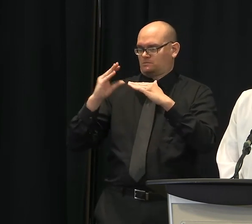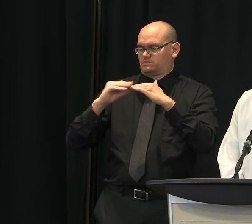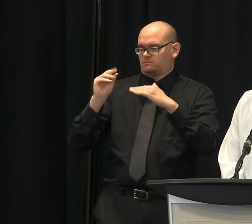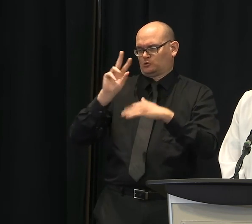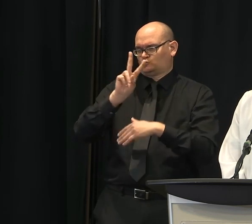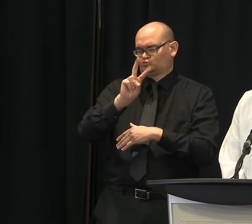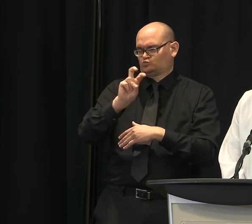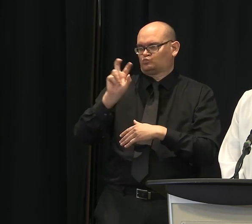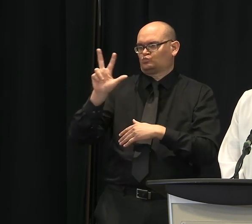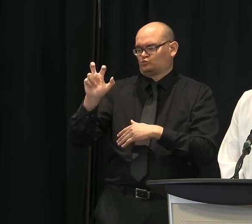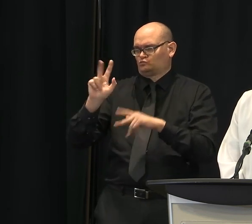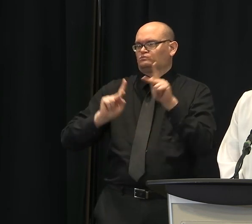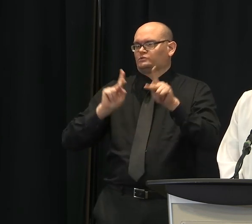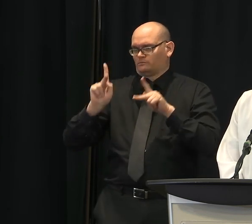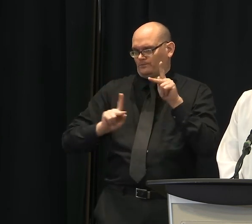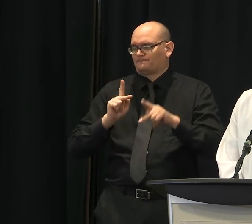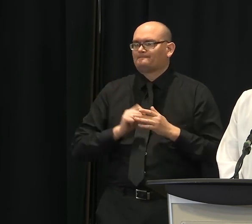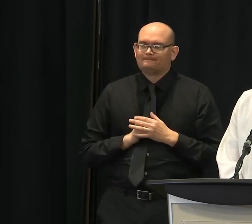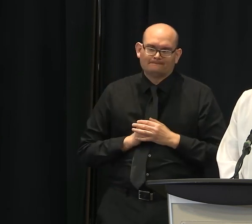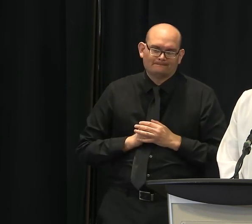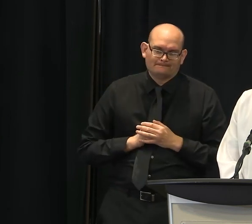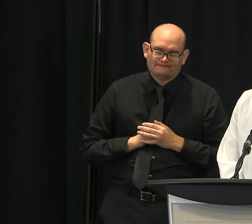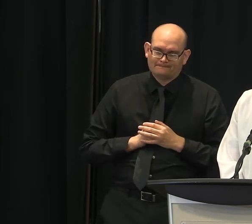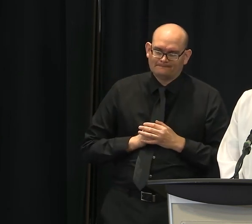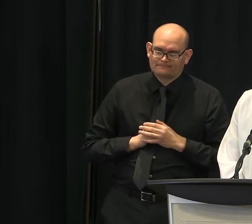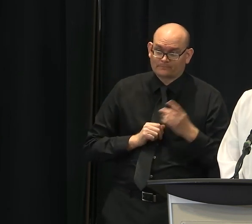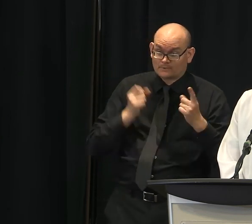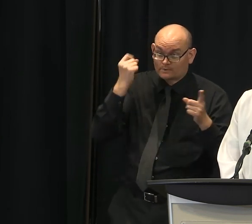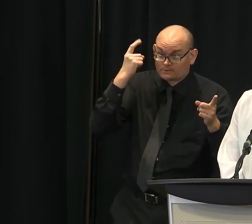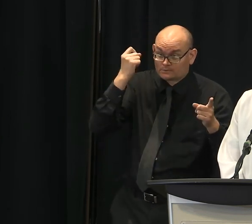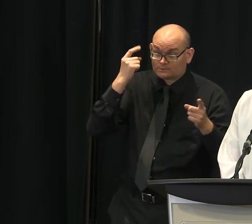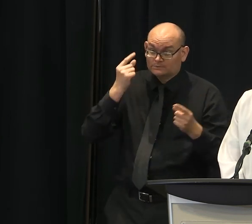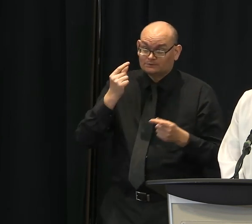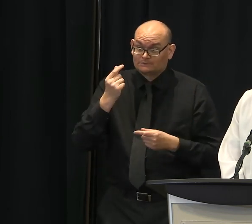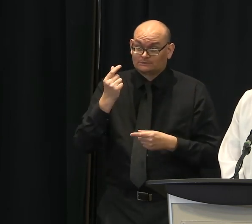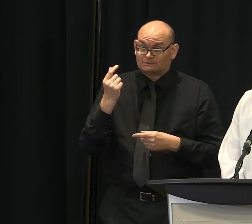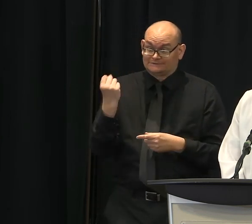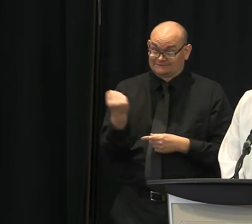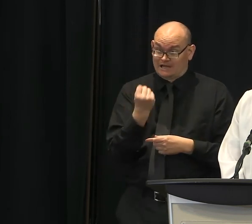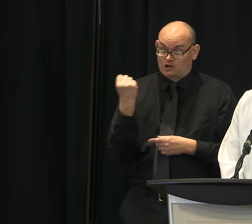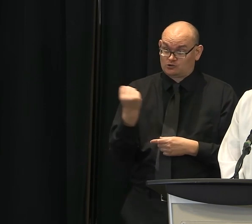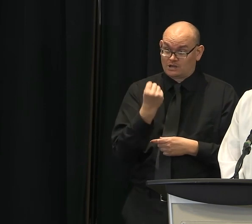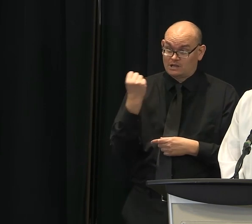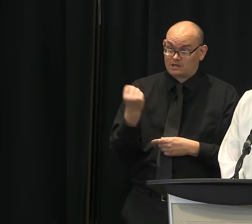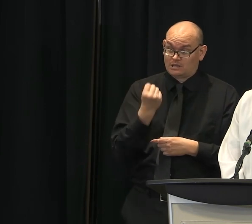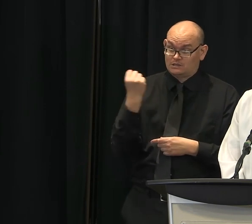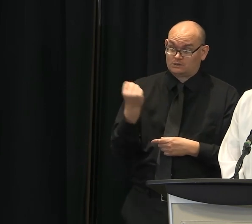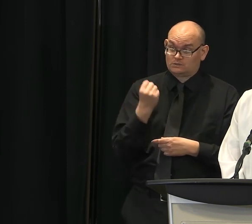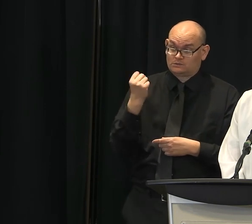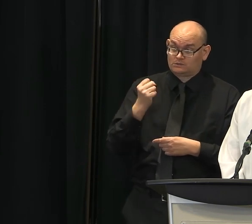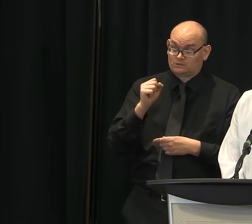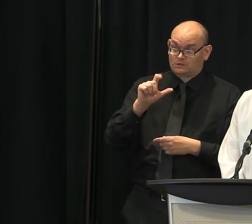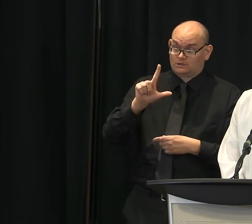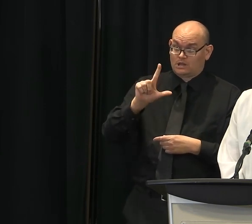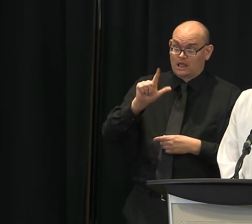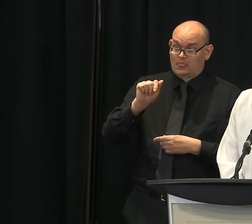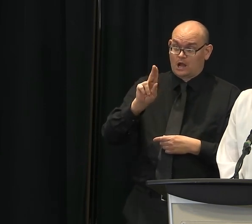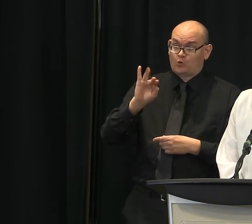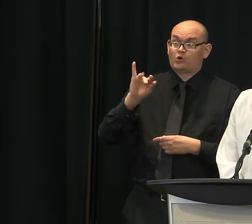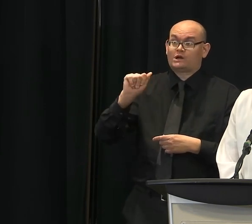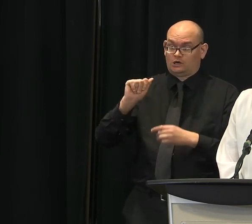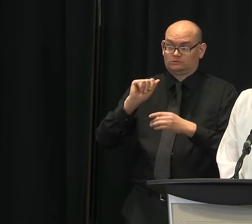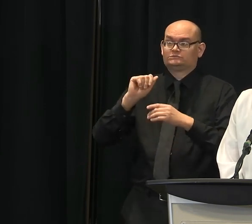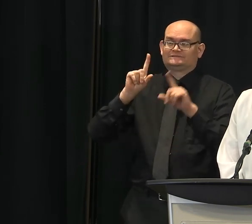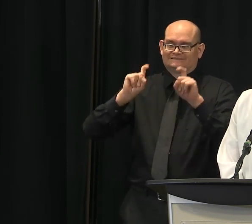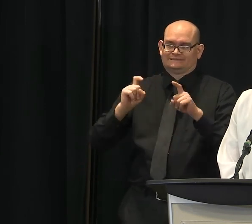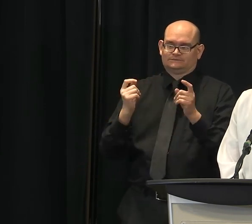testing site in the upstate here on Saturday at La Unica in Berea from 10 a.m. to 3 p.m. So